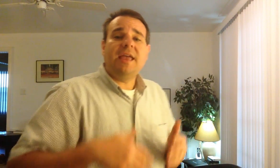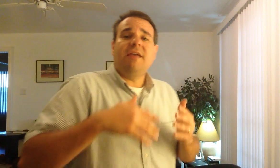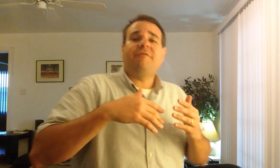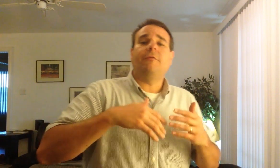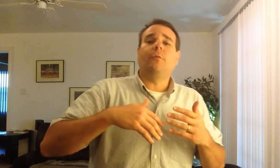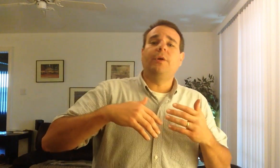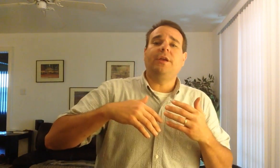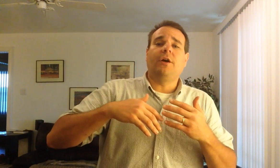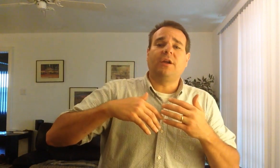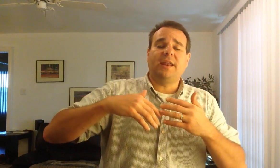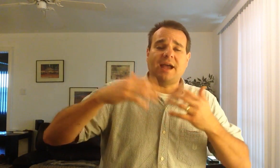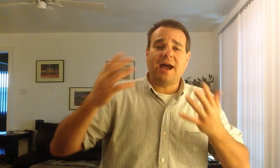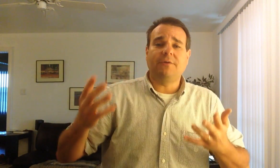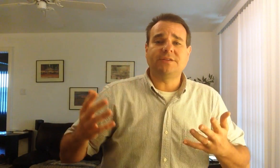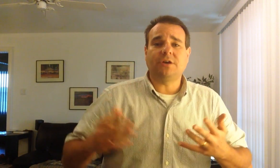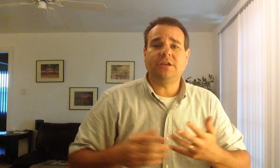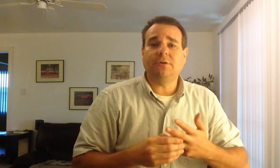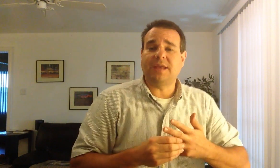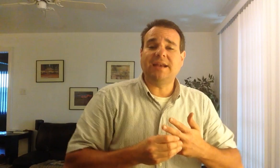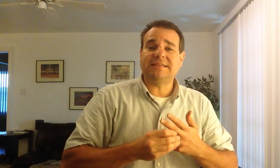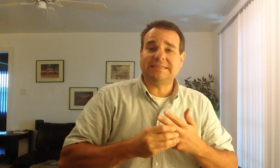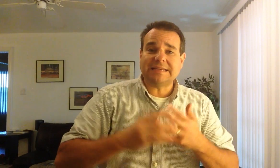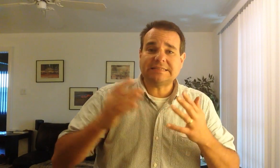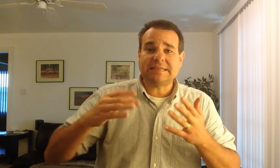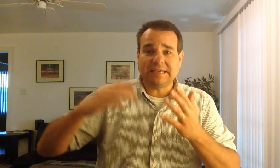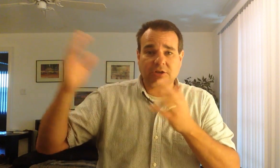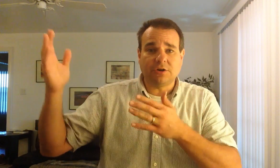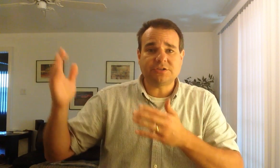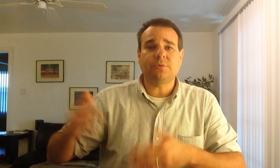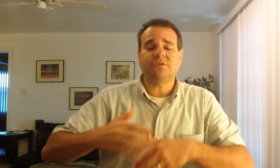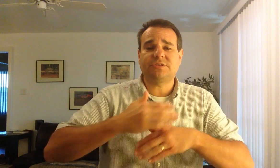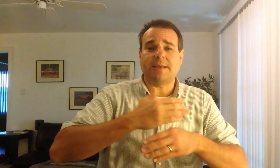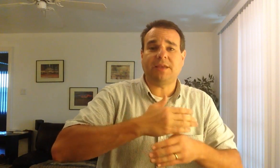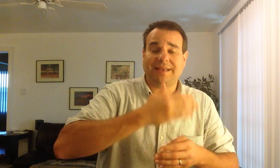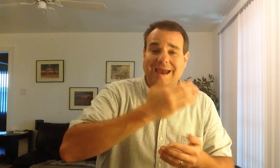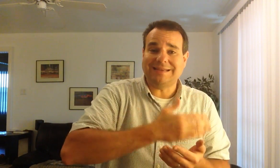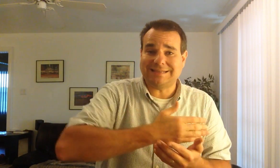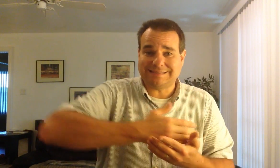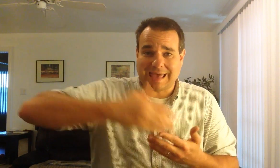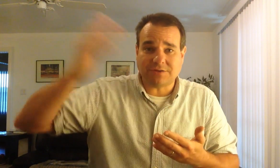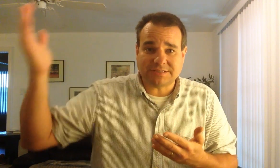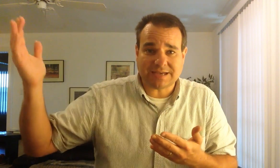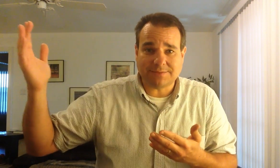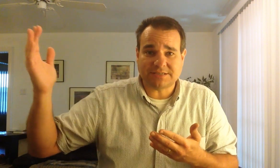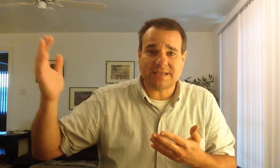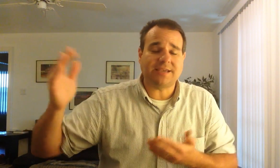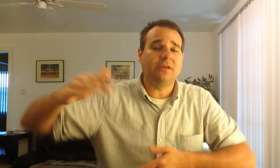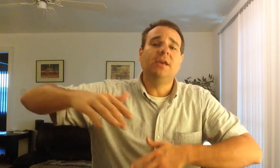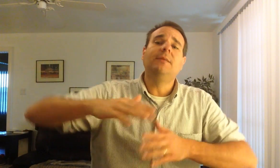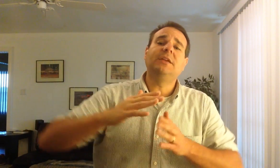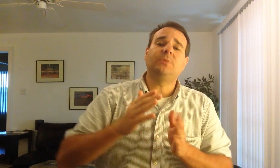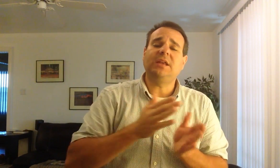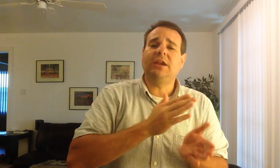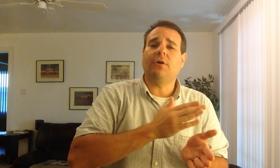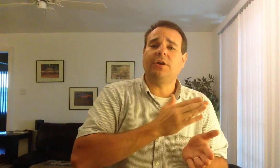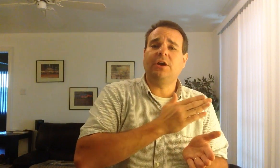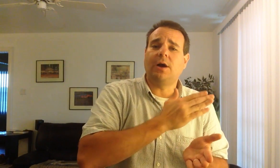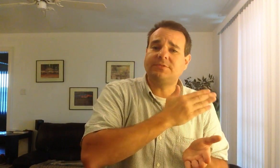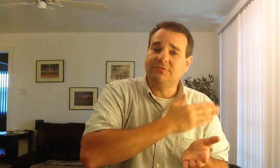If we are getting high-res audio, 96 kilohertz, we're sampling at 96,000 times a second, means we can hear audio up to